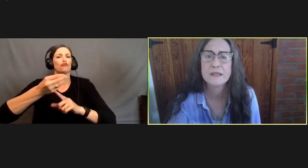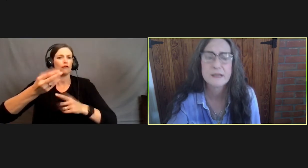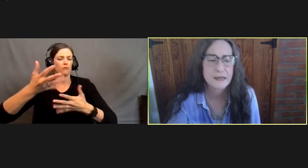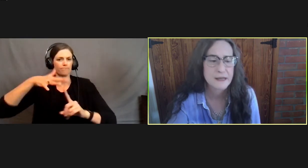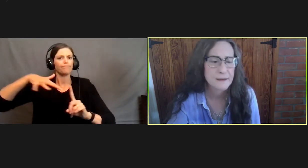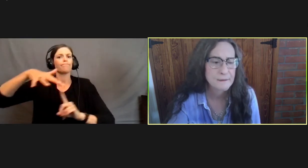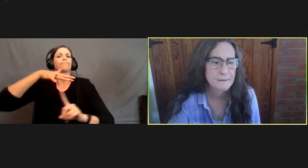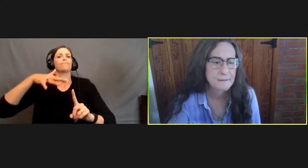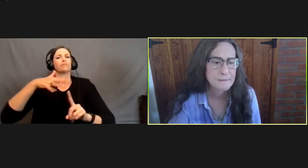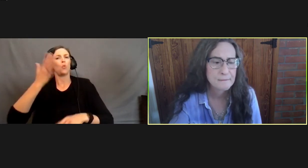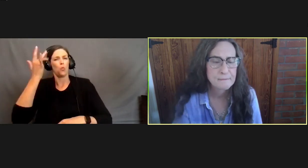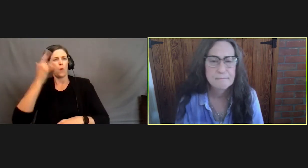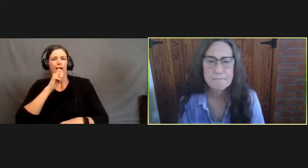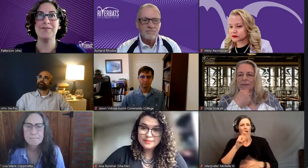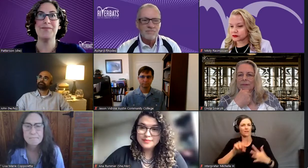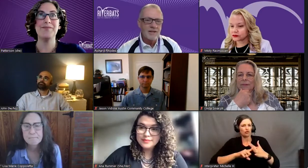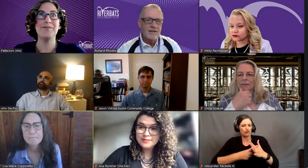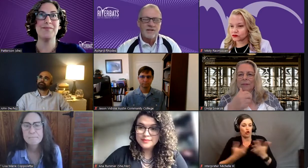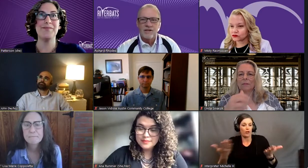ACC?